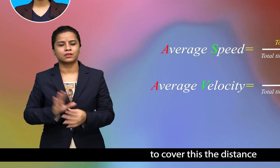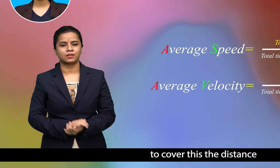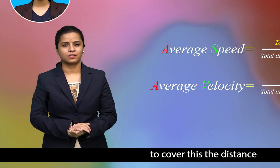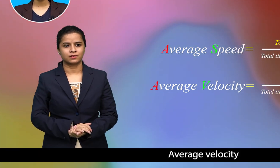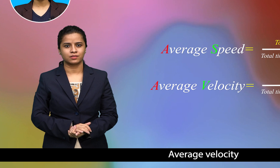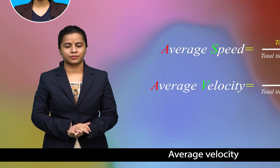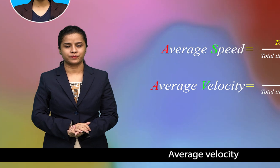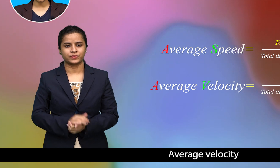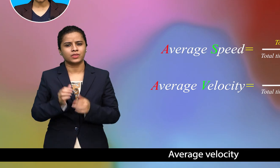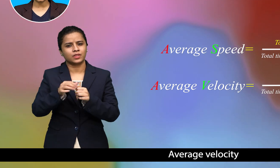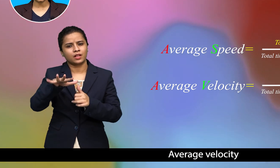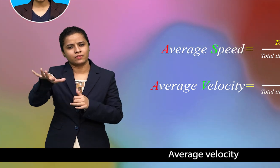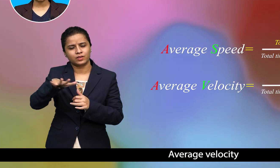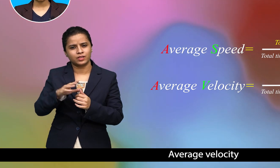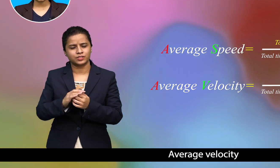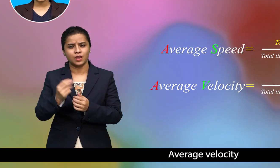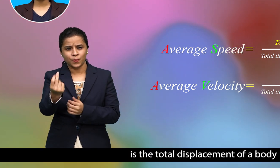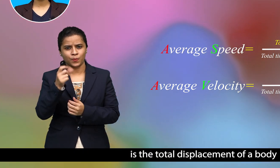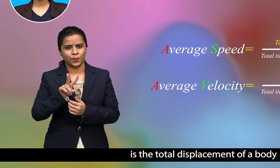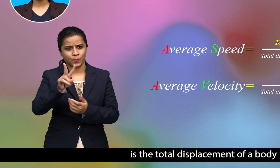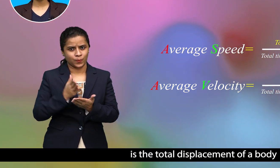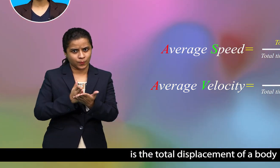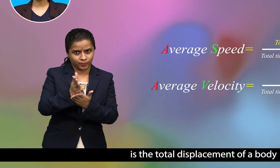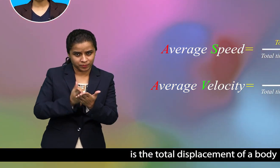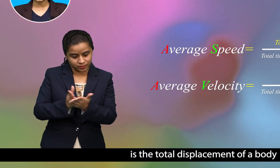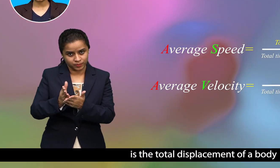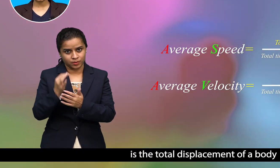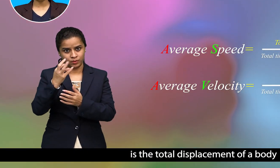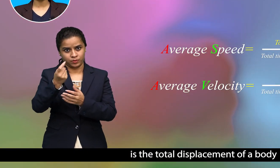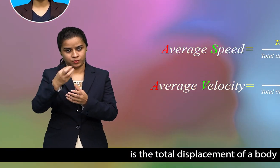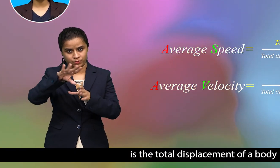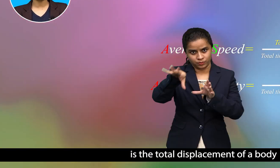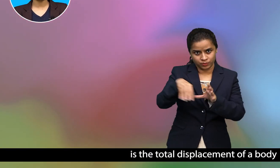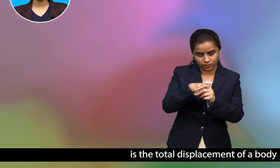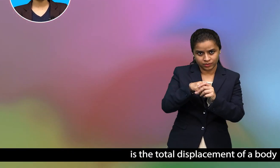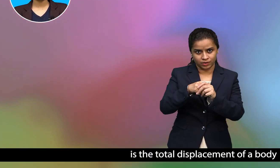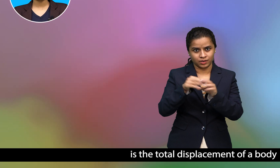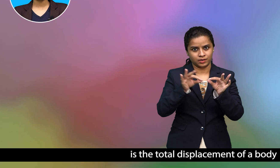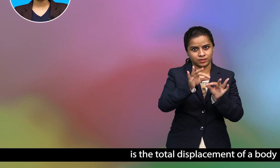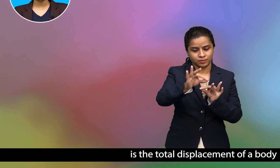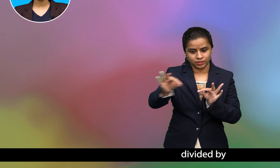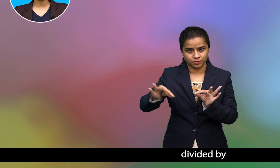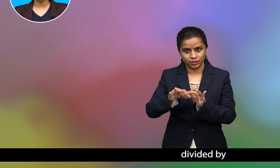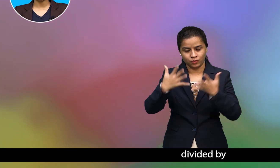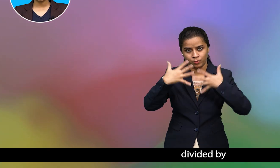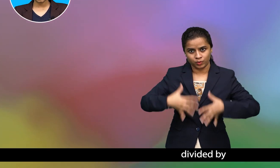average velocity is the total displacement of a body divided by